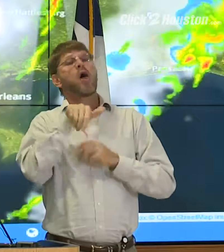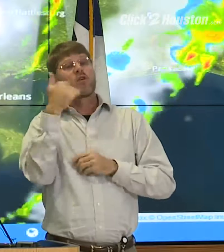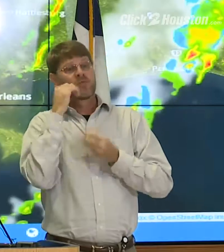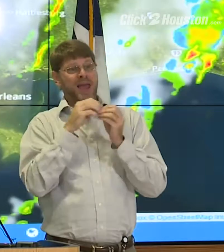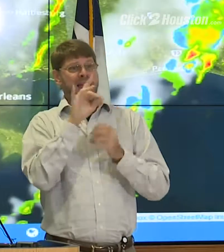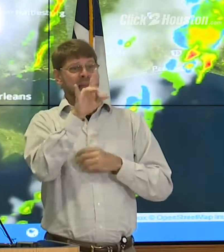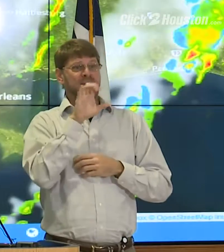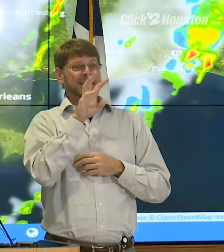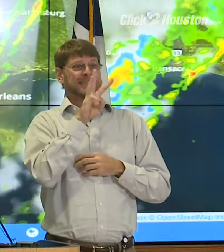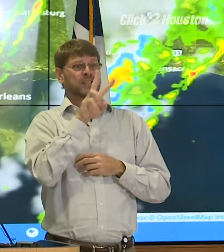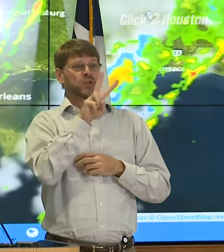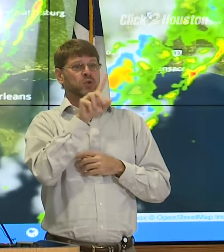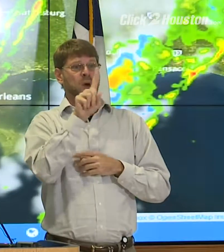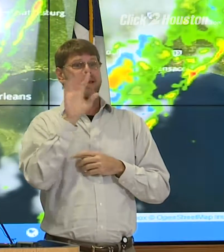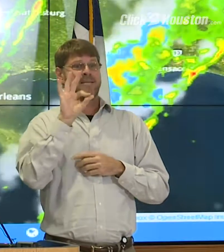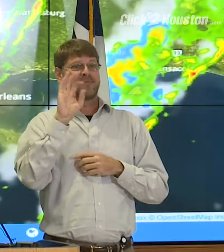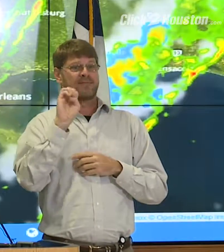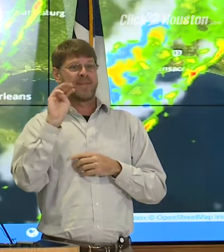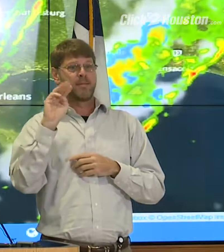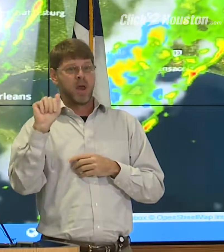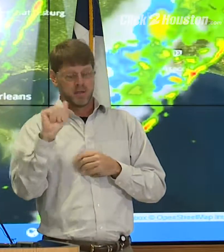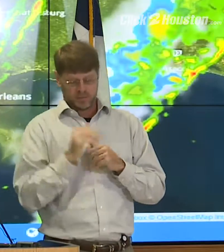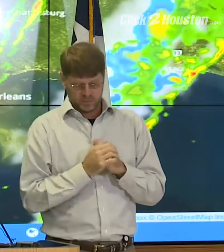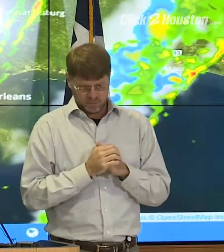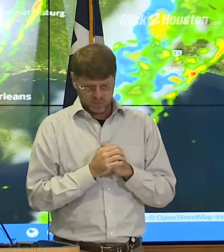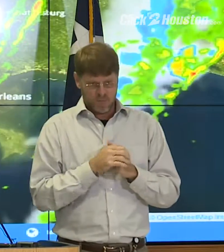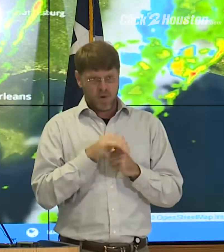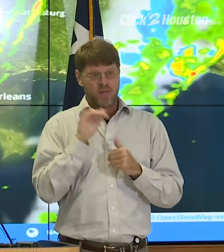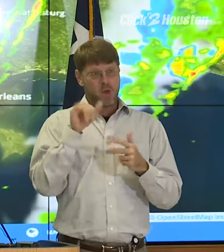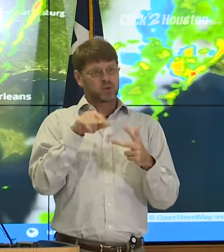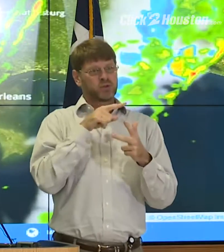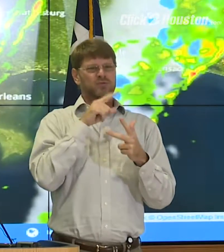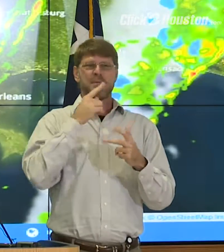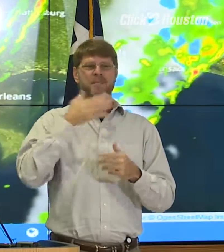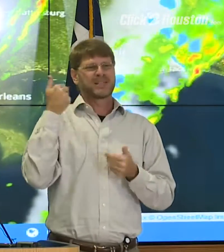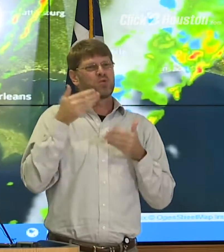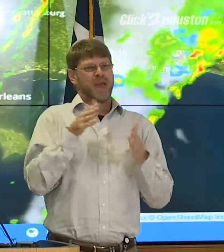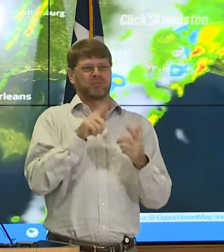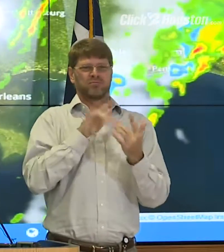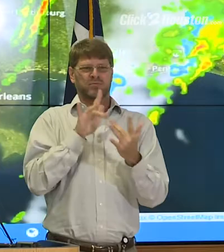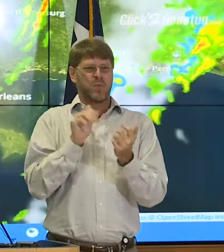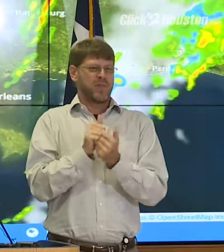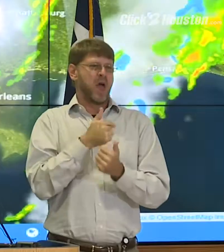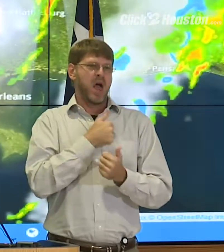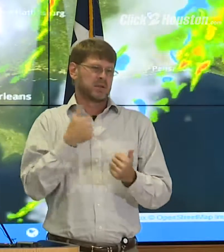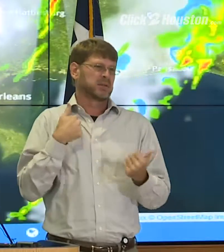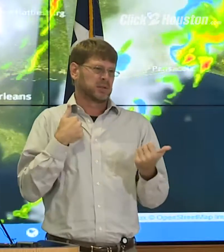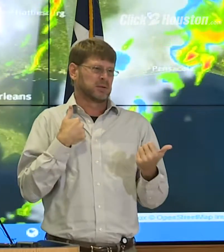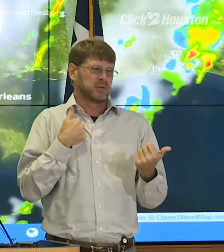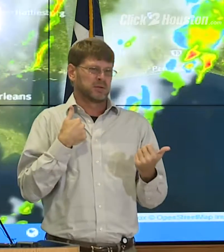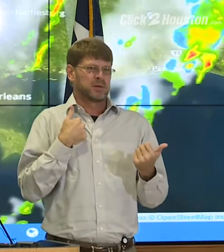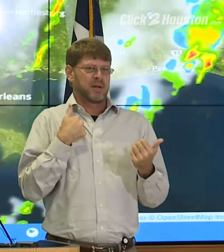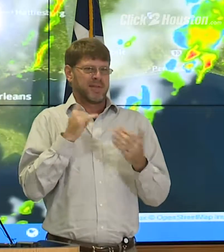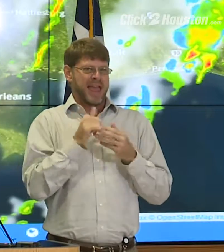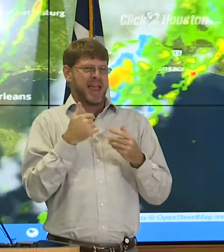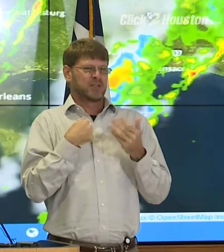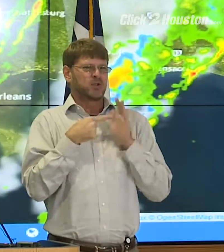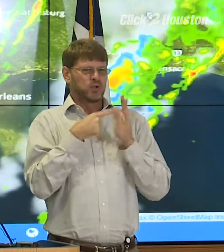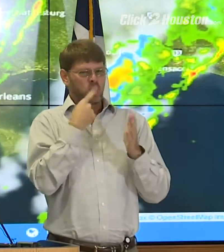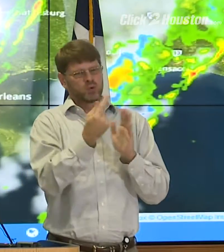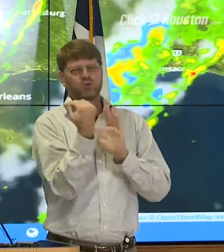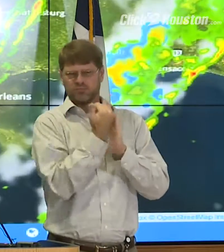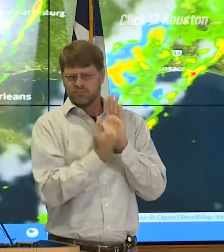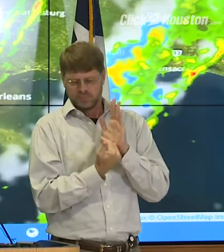-621-FEMA. Those are the three best ways to get in touch with us and in the order I provided them.